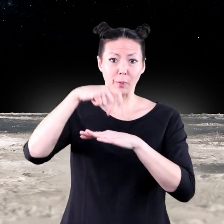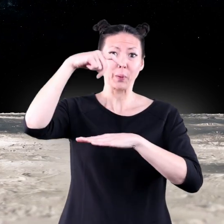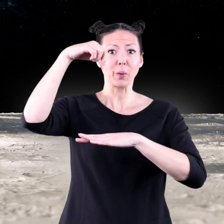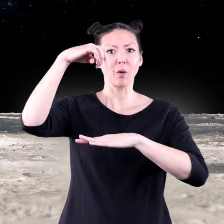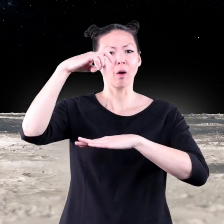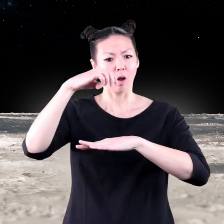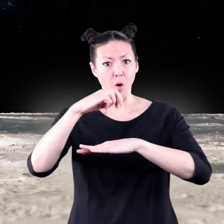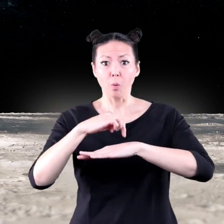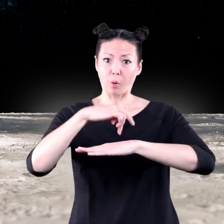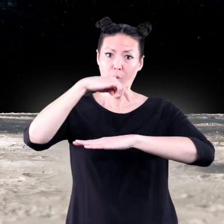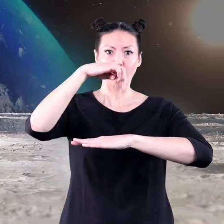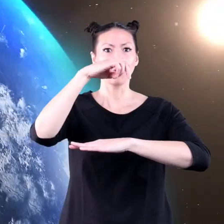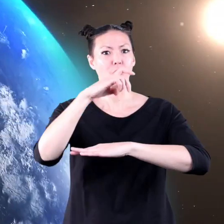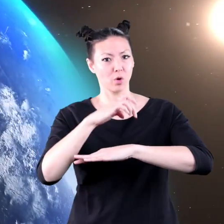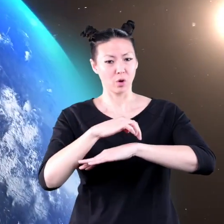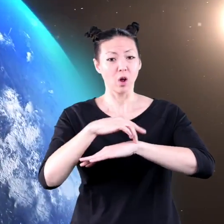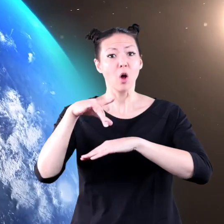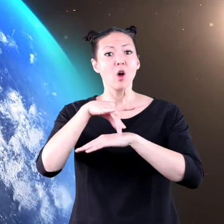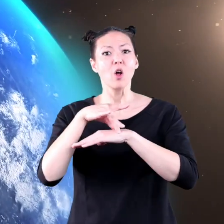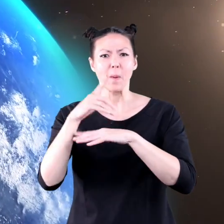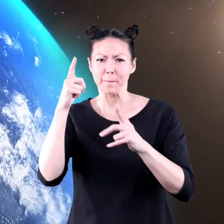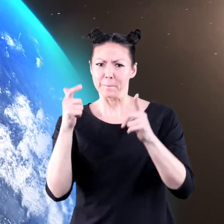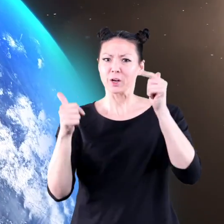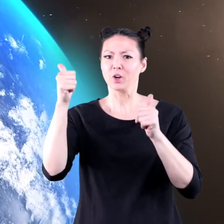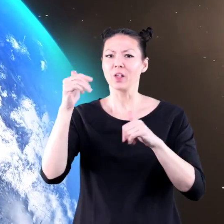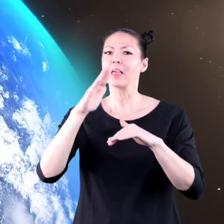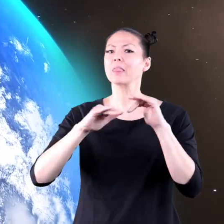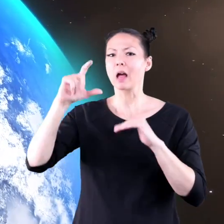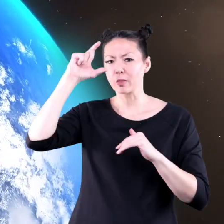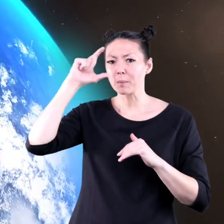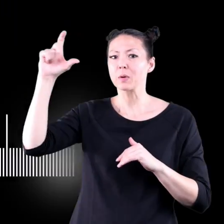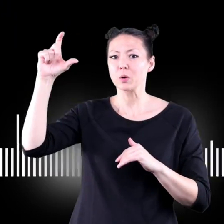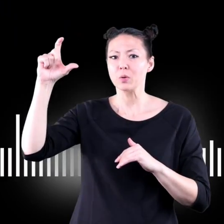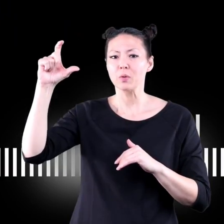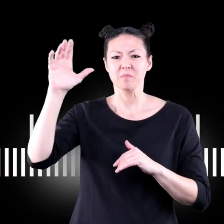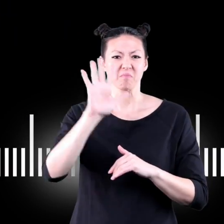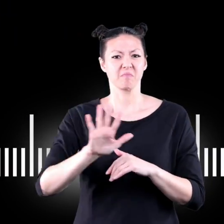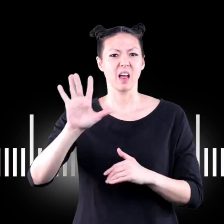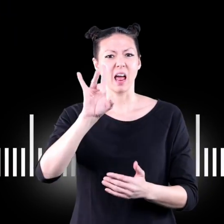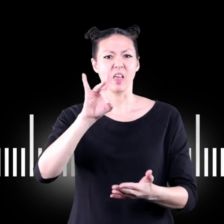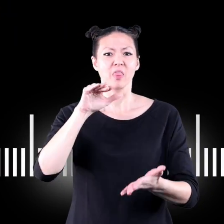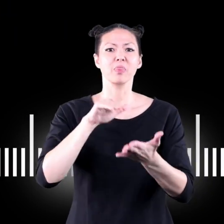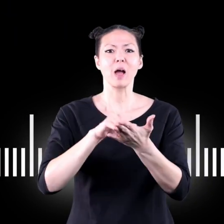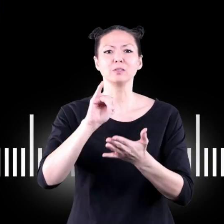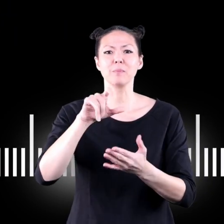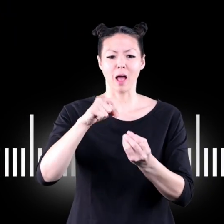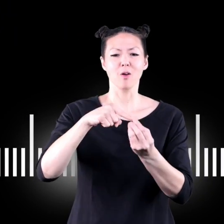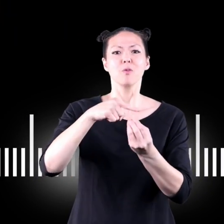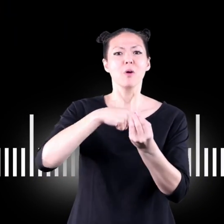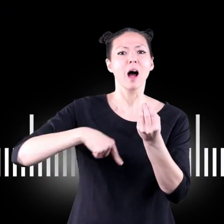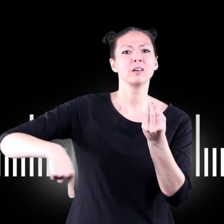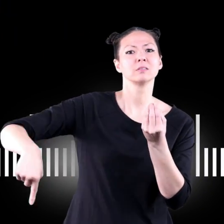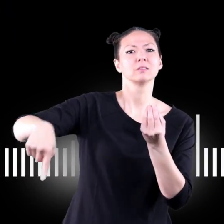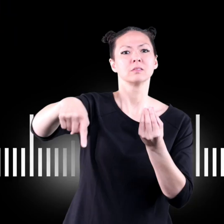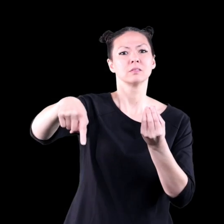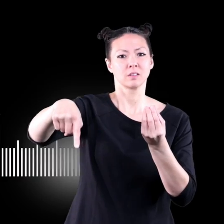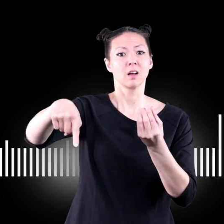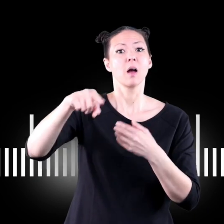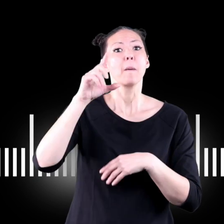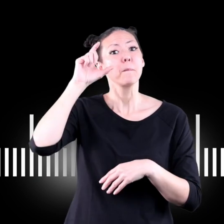surface earth is bigger than the moon it is about 8 000 miles across the moon is